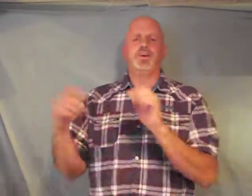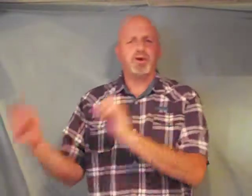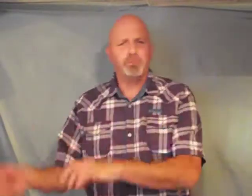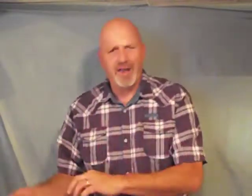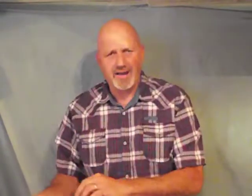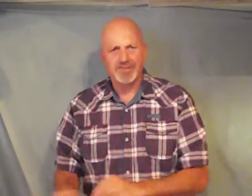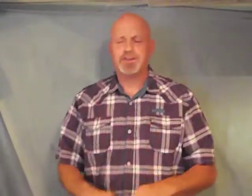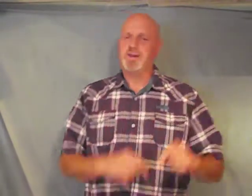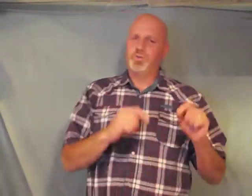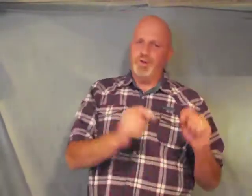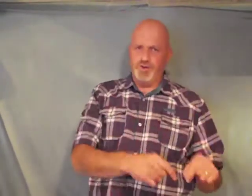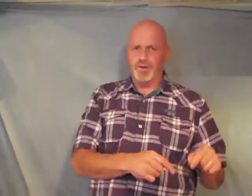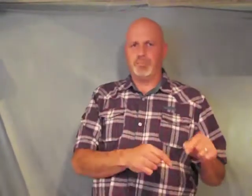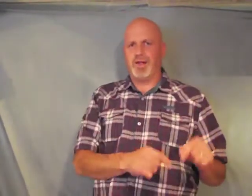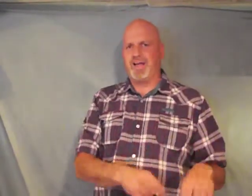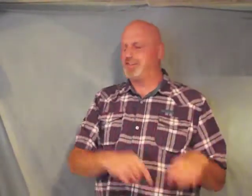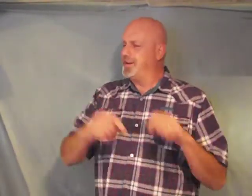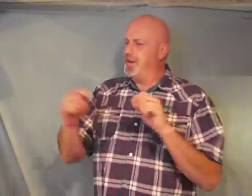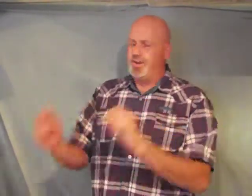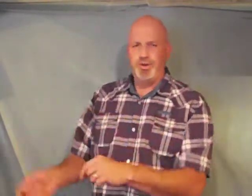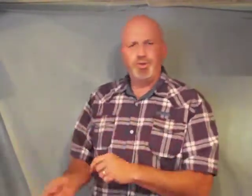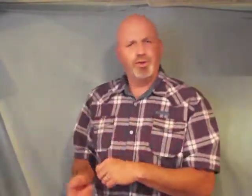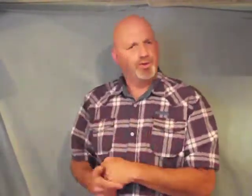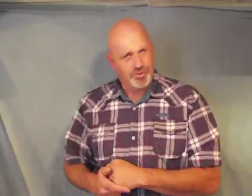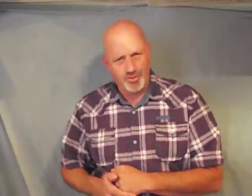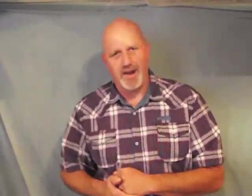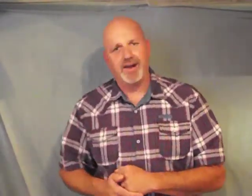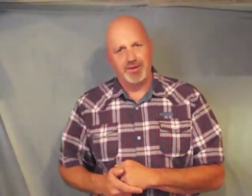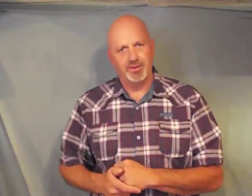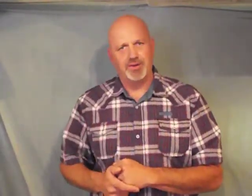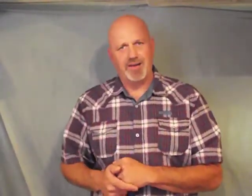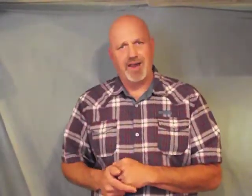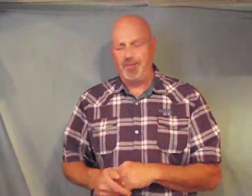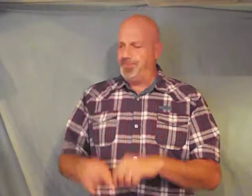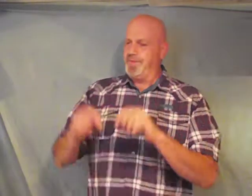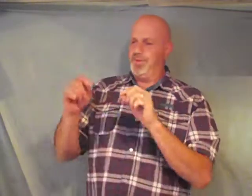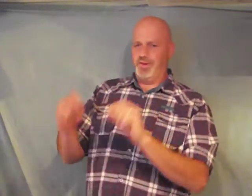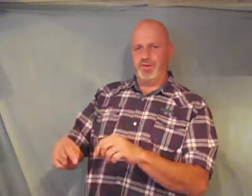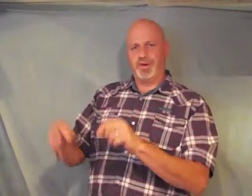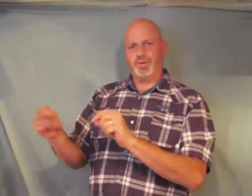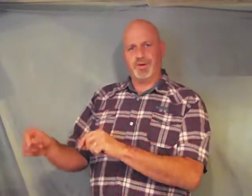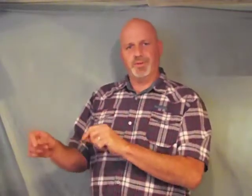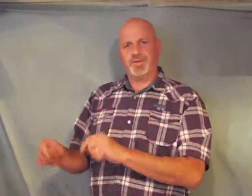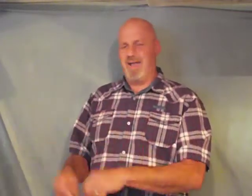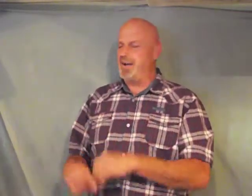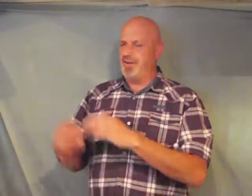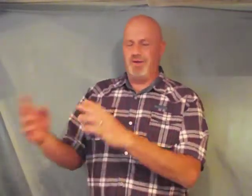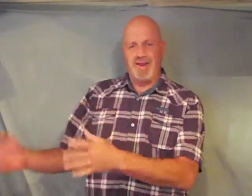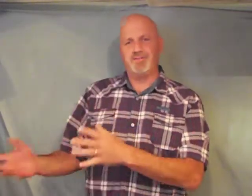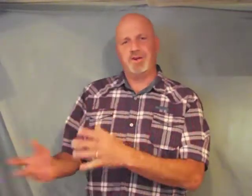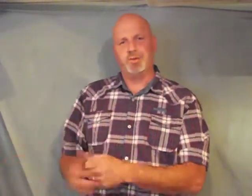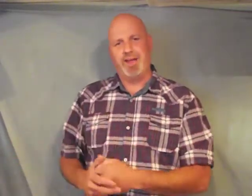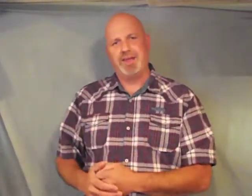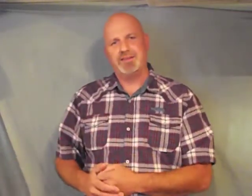are blessed when you are blessed you do not do without when you don't do without you have no needs